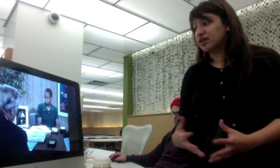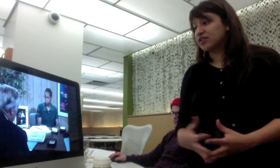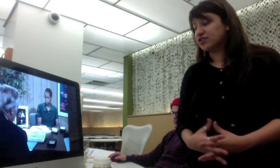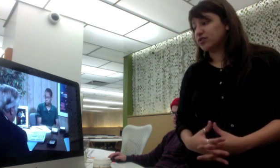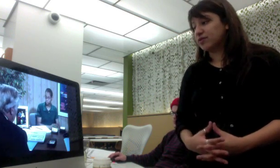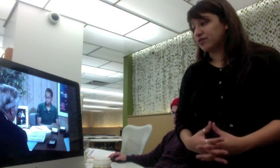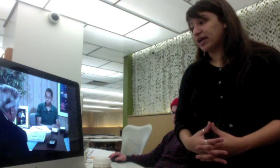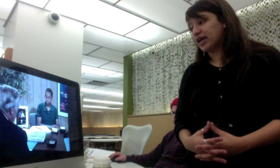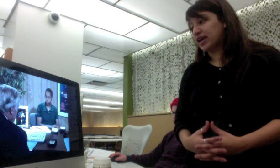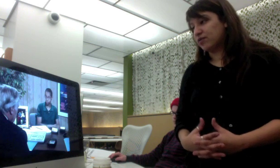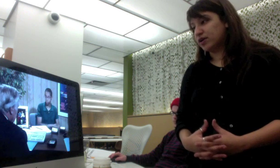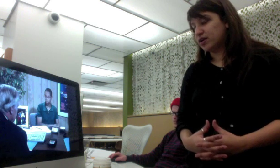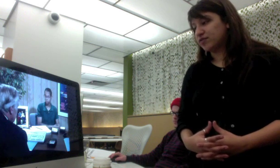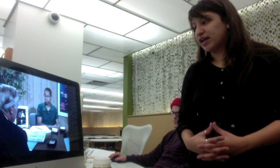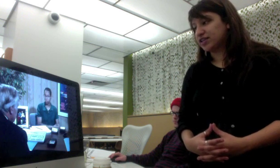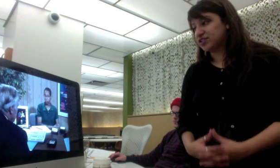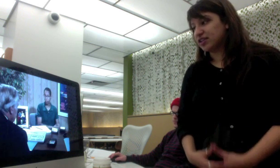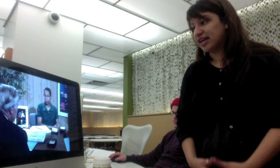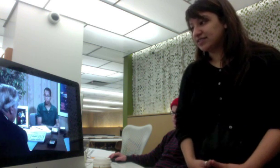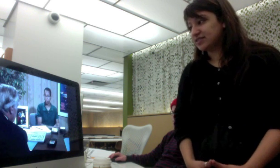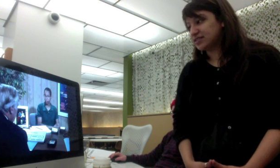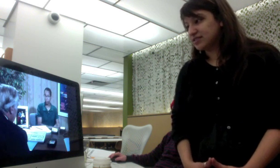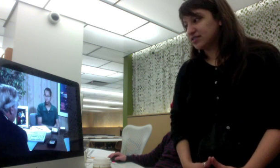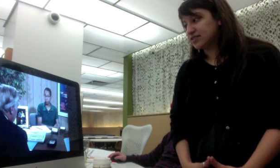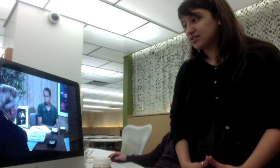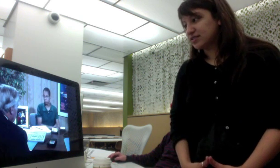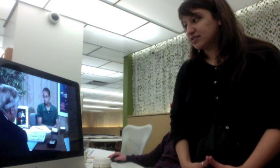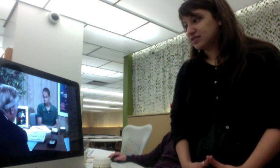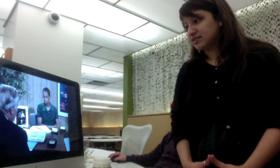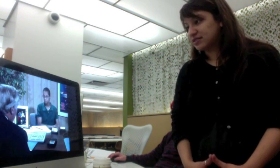the doorbell ringing it would flash the lights.